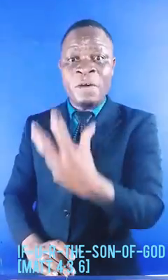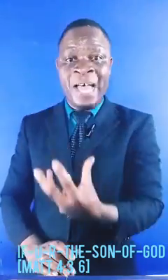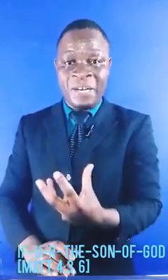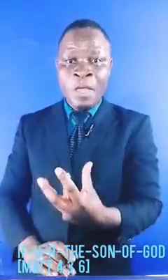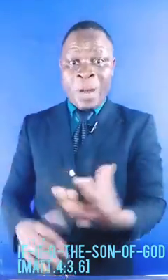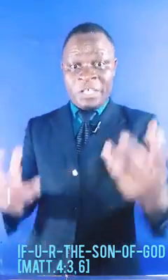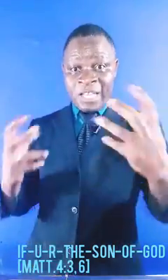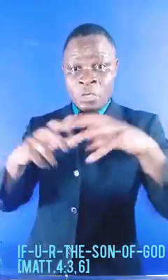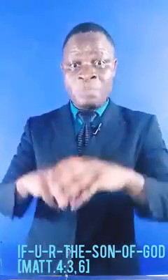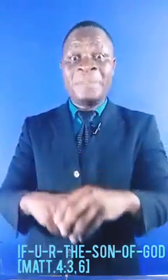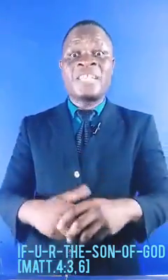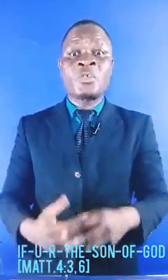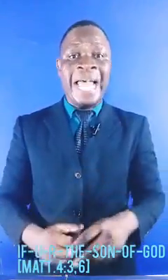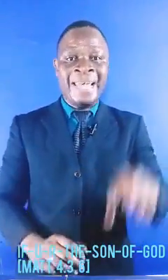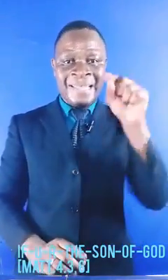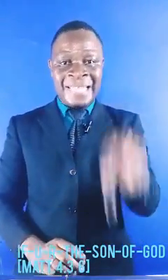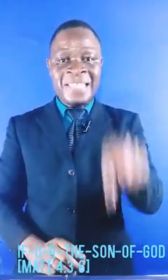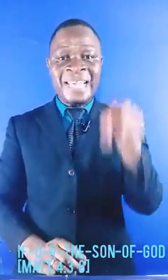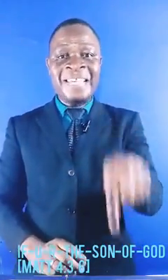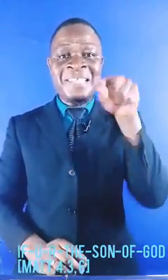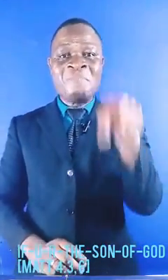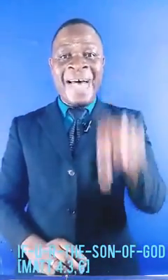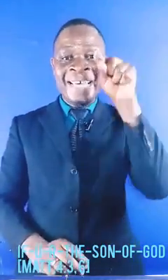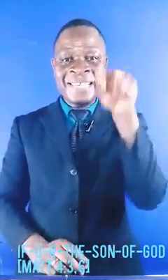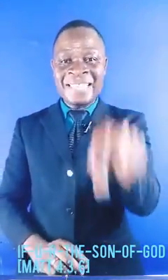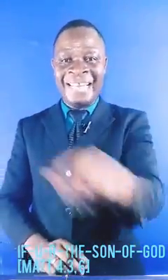from heaven, when Jesus was baptized, to say, this is my son.